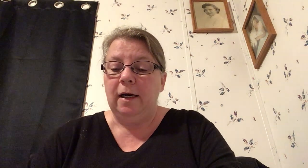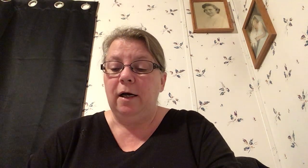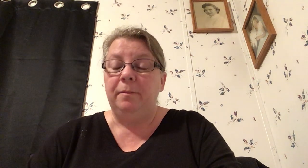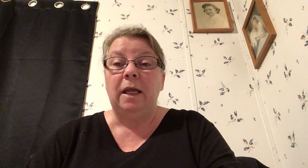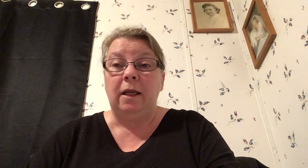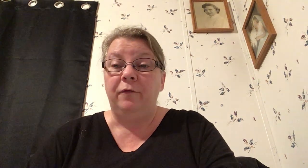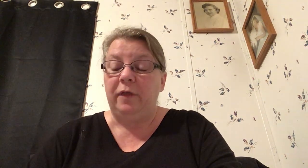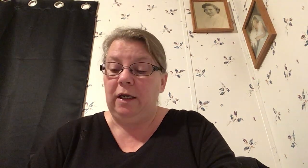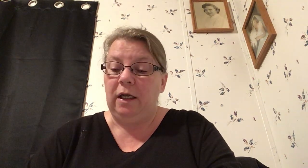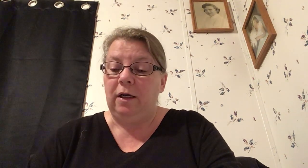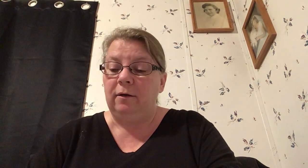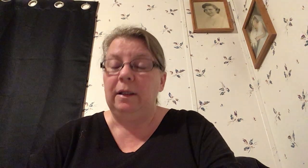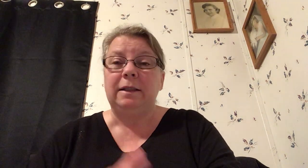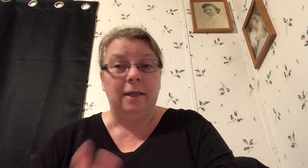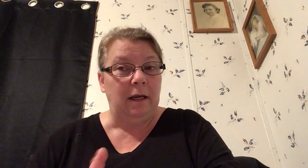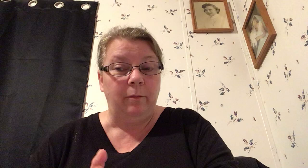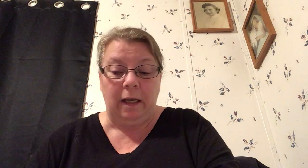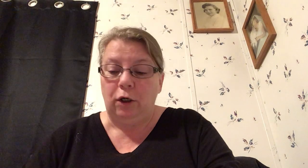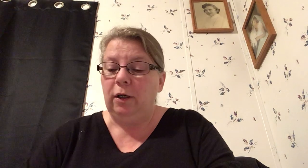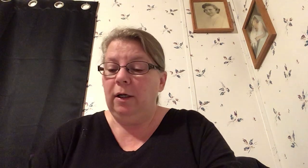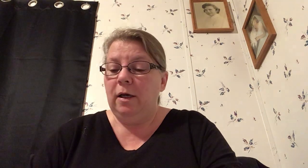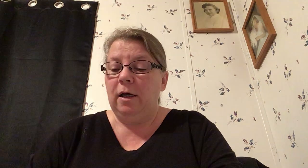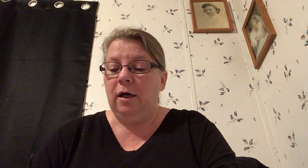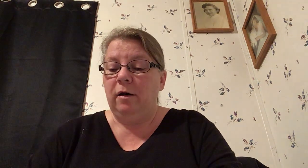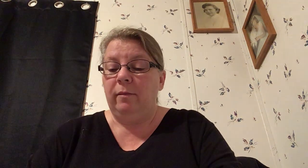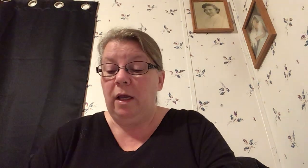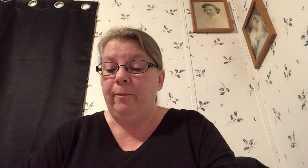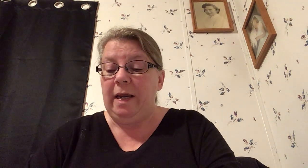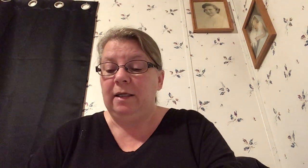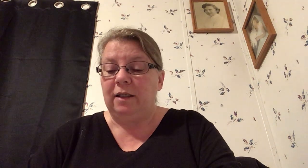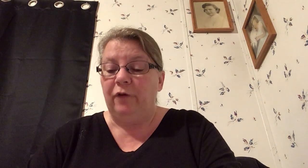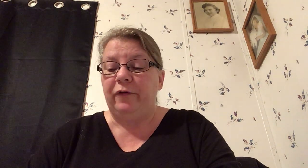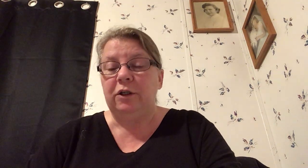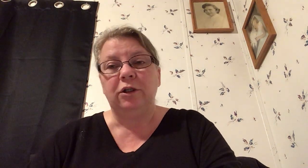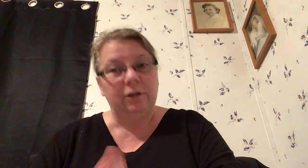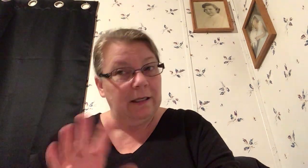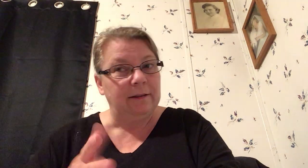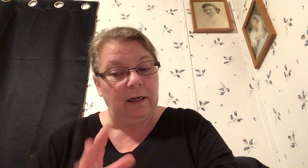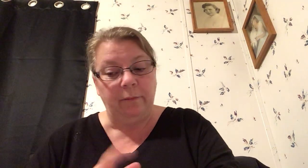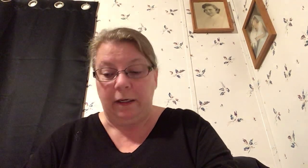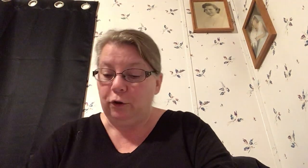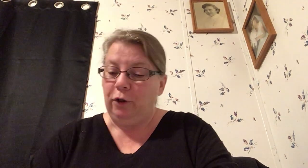negative thinking that's getting better and being selfish that's getting better too